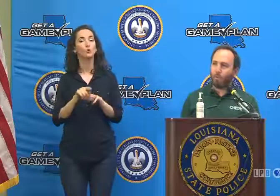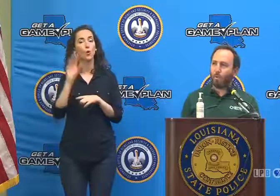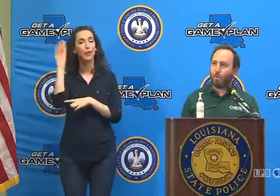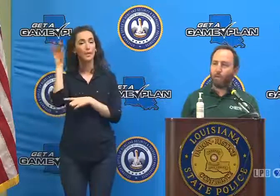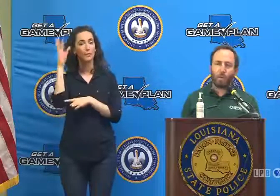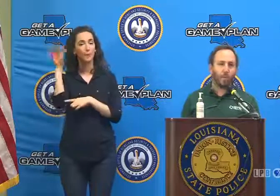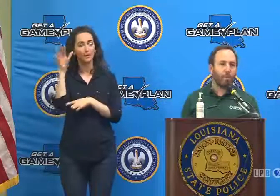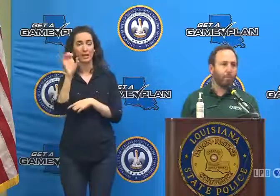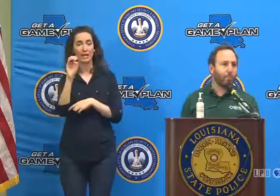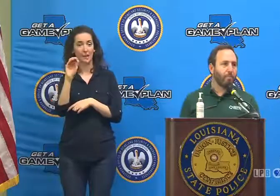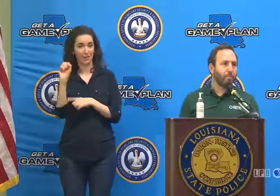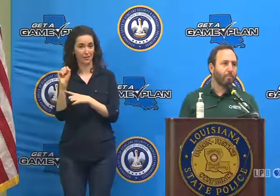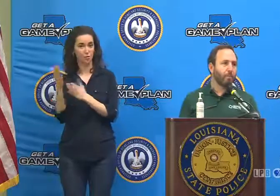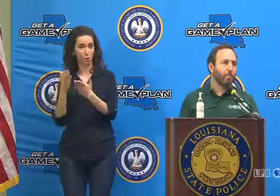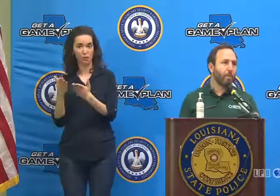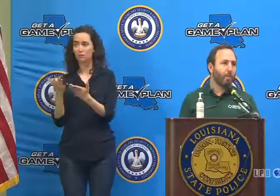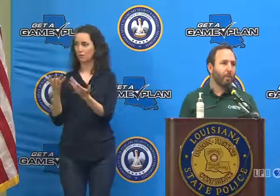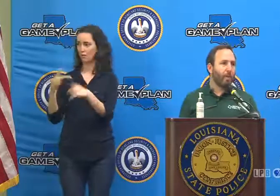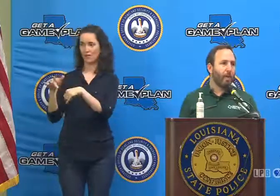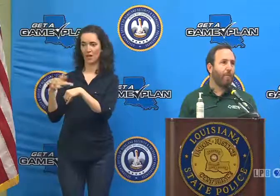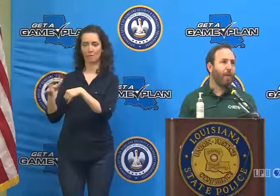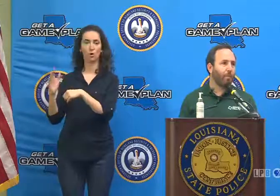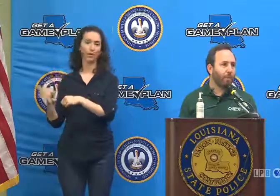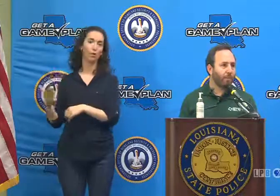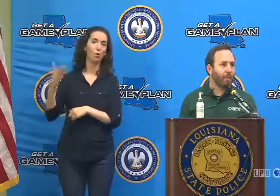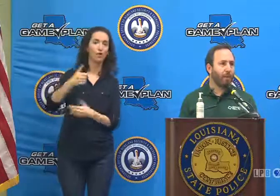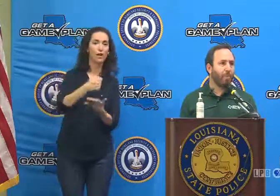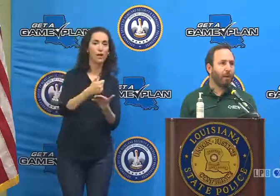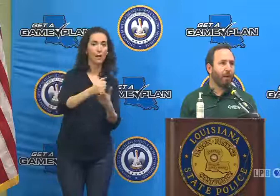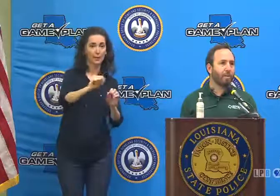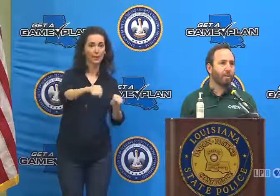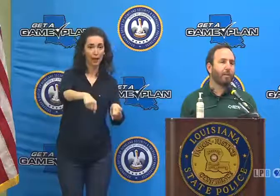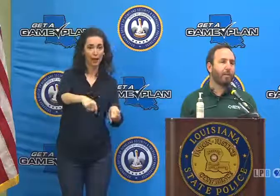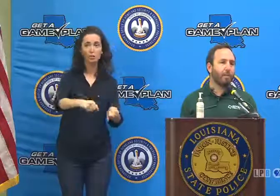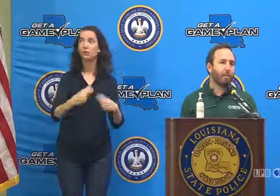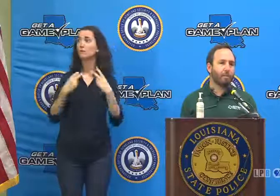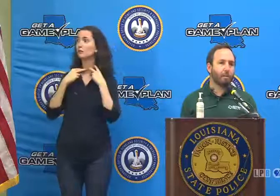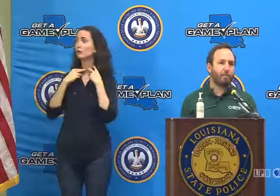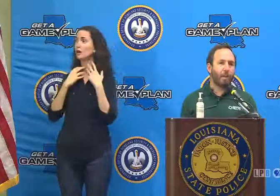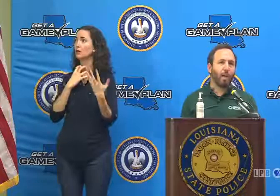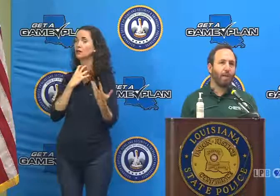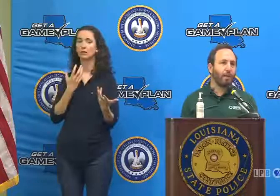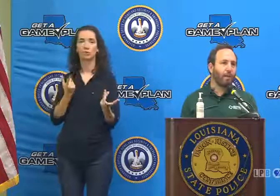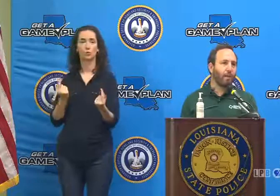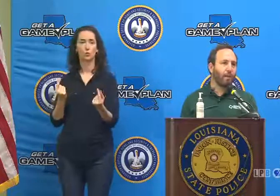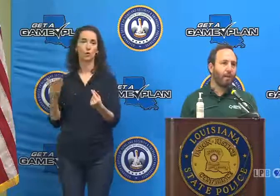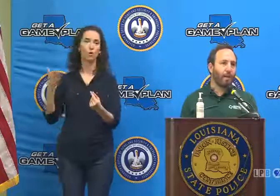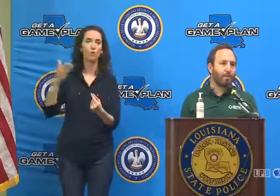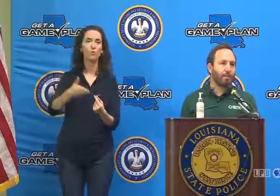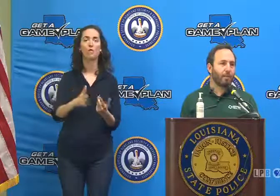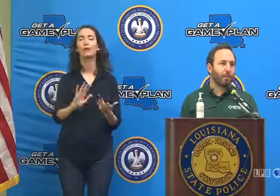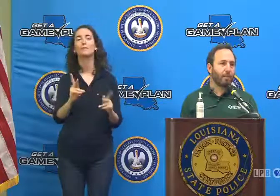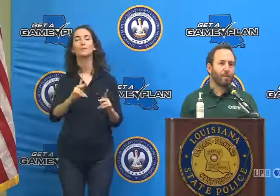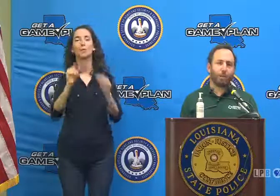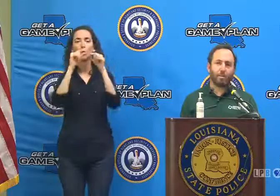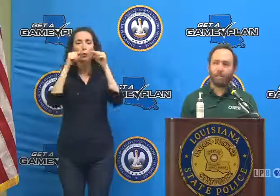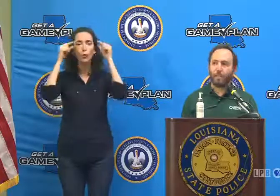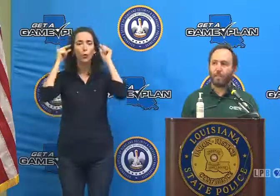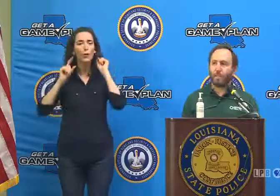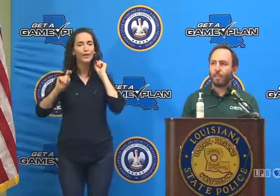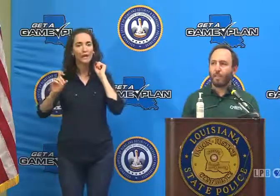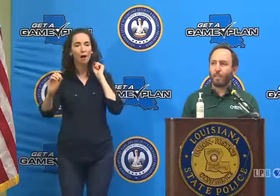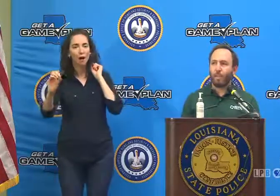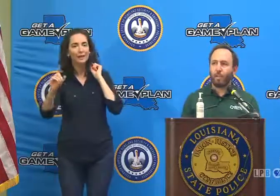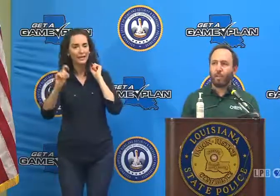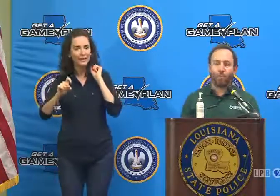Point being, we can come help. We can come help folks that get in a bind, particularly folks that are reliant on oxygen or have other special